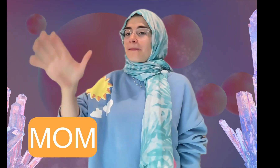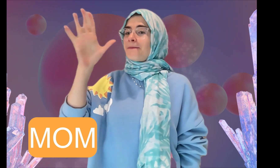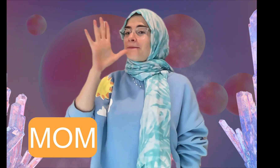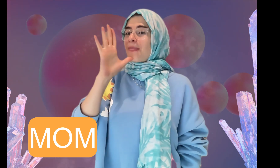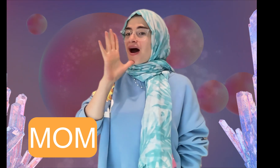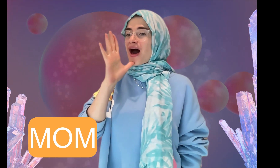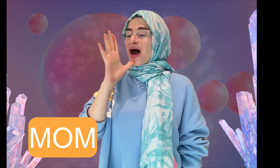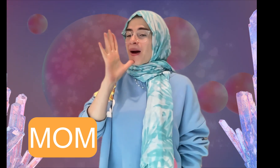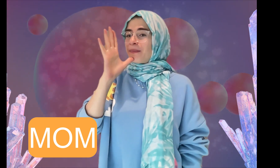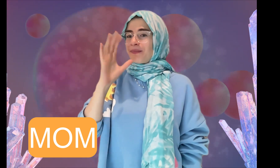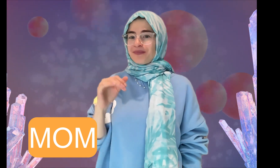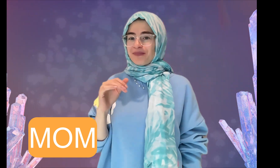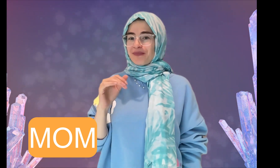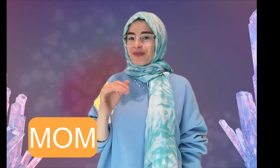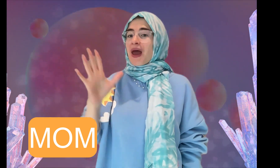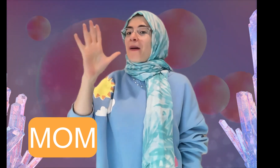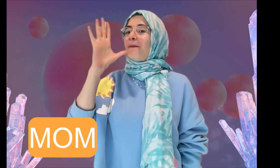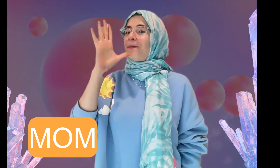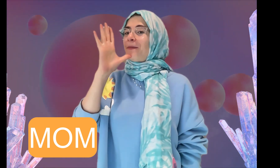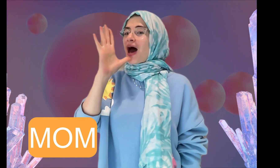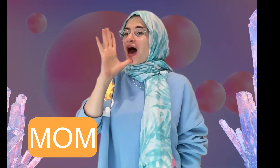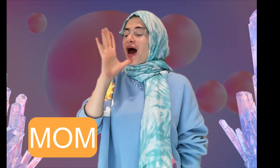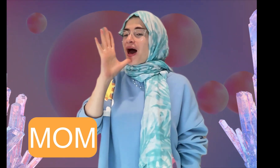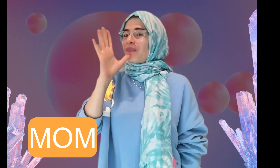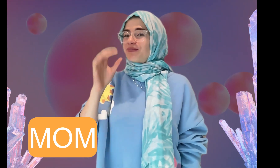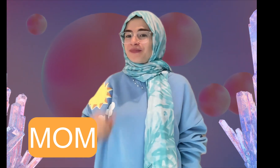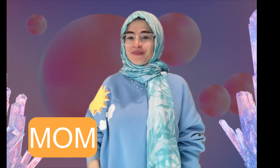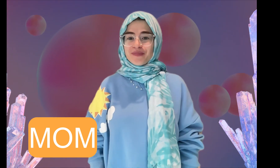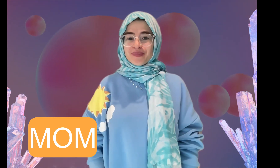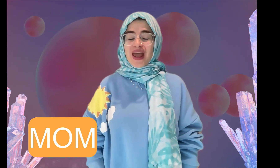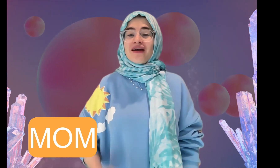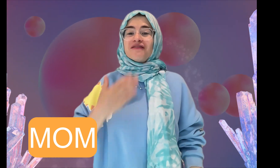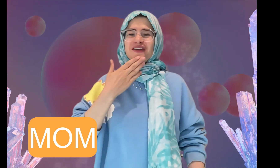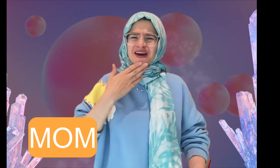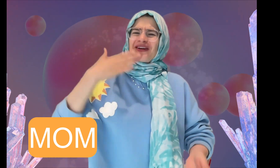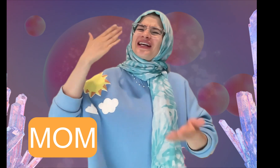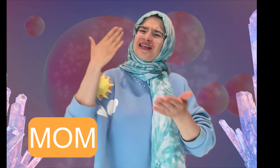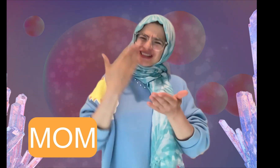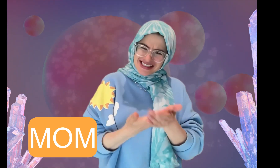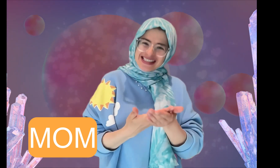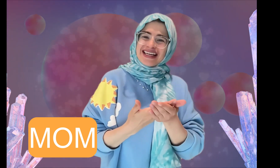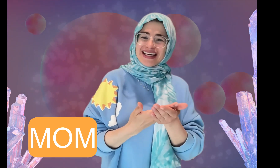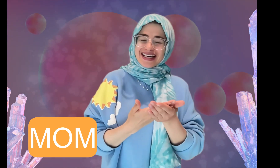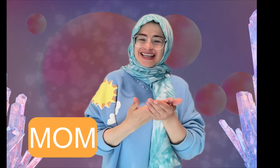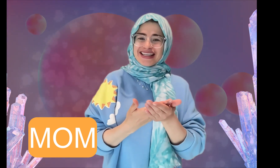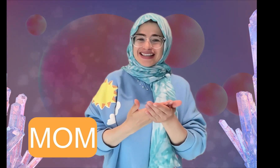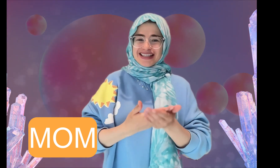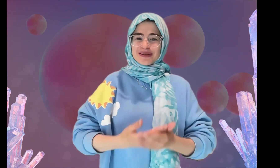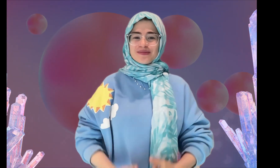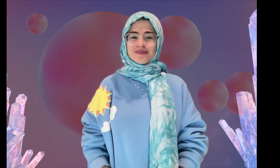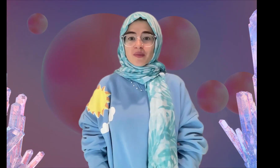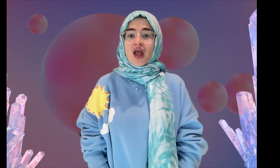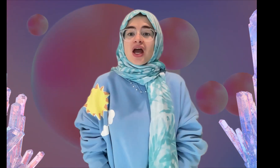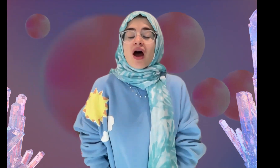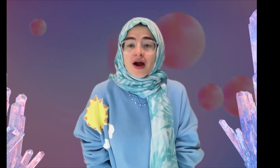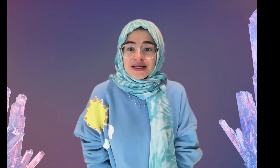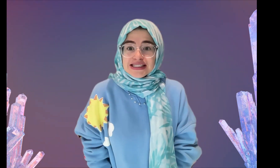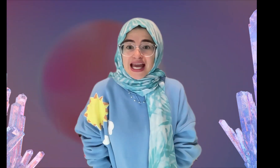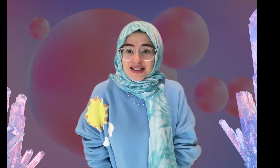Mom, mom. Very good! Our next